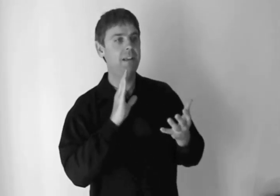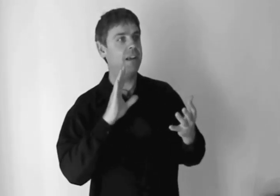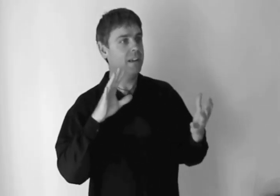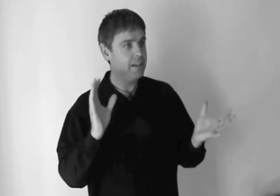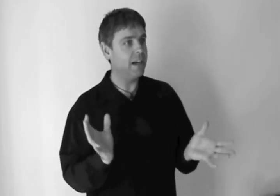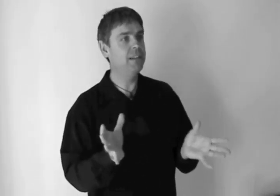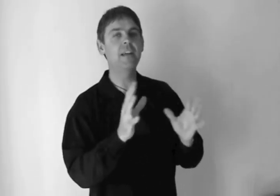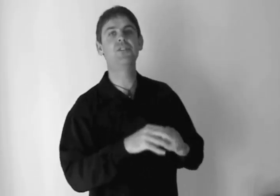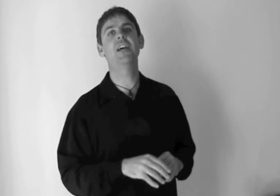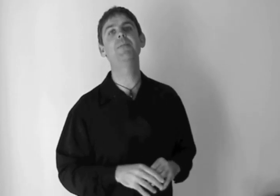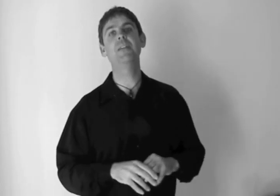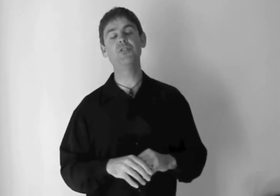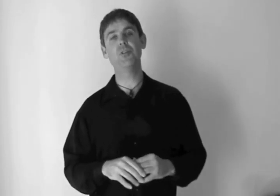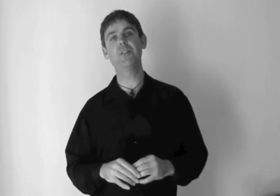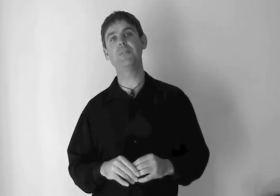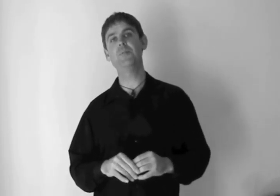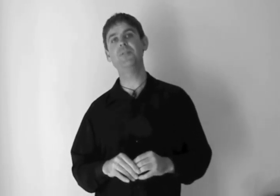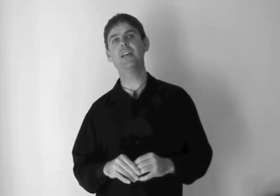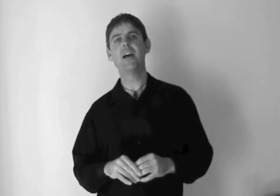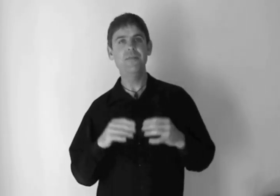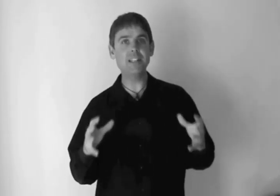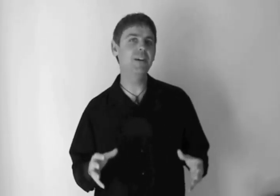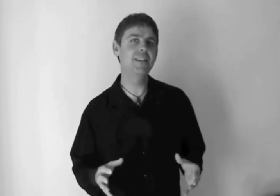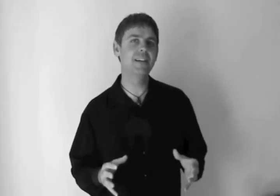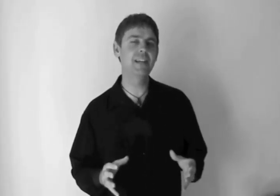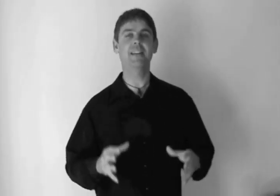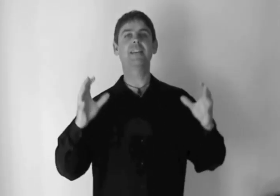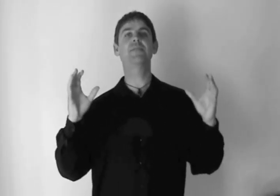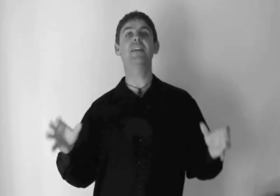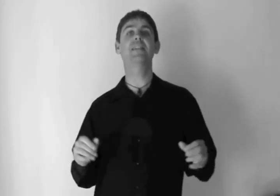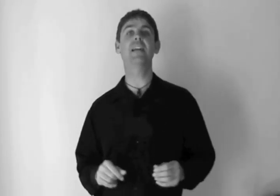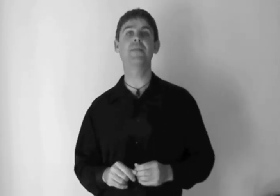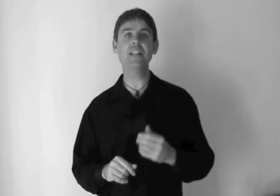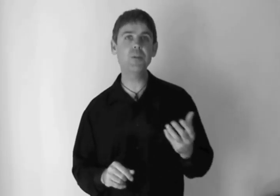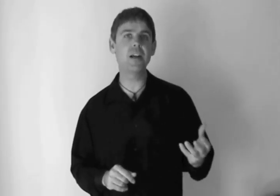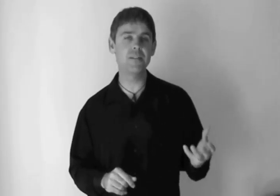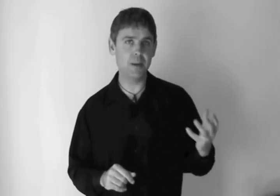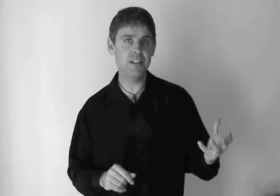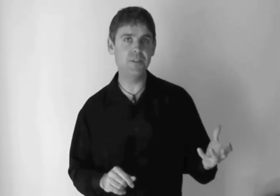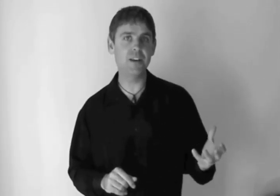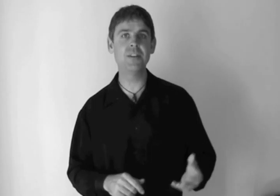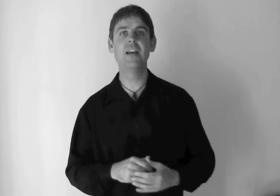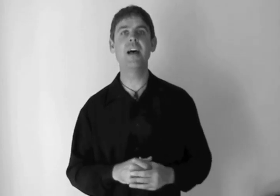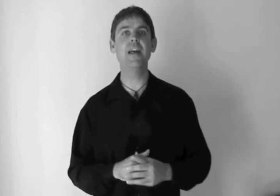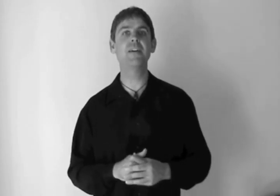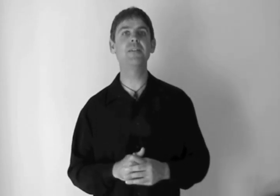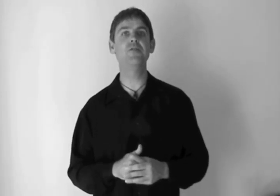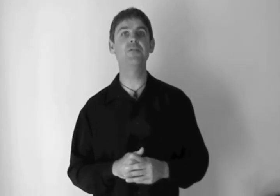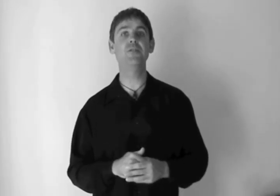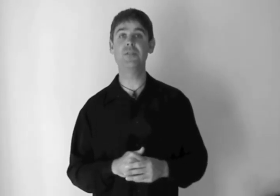conducting and shaping internal rhythm of the music. That's where conducting technique is fascinating and that's what some of these videos are now going to introduce you